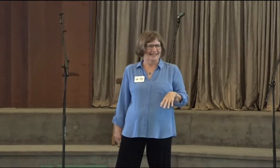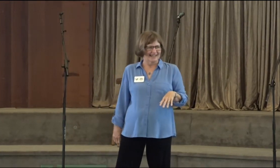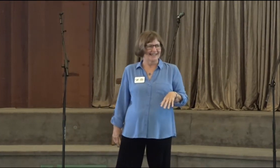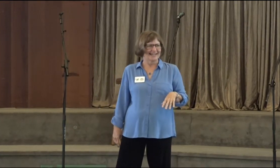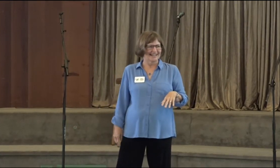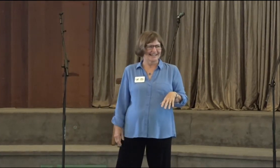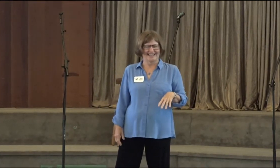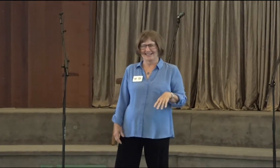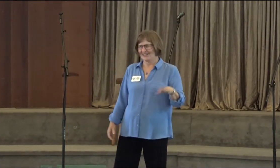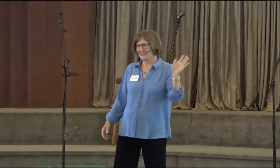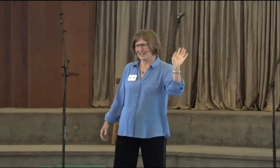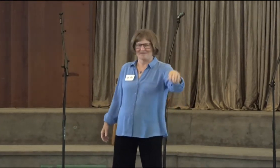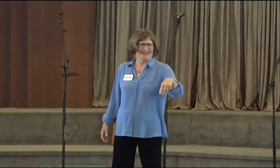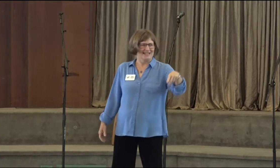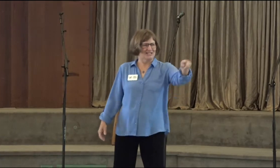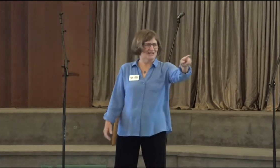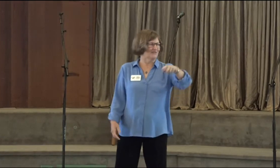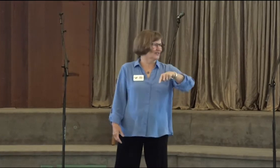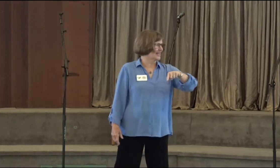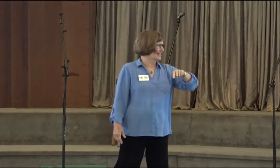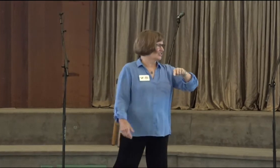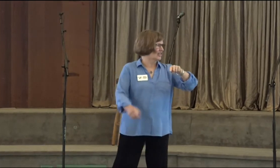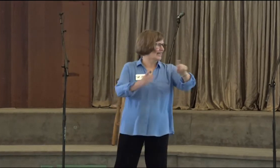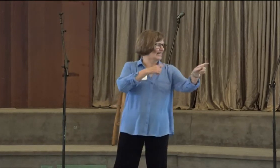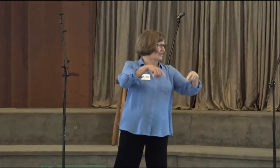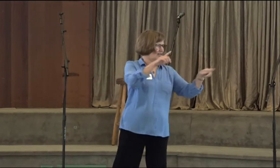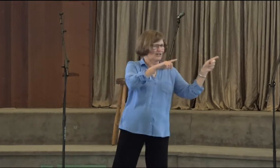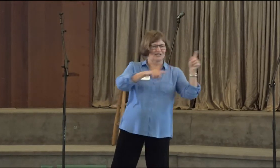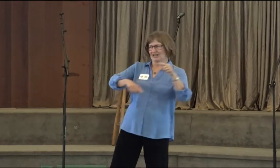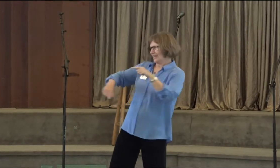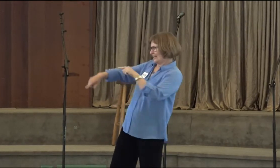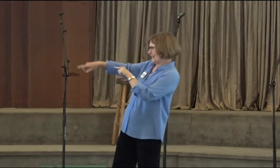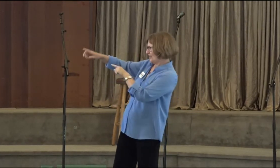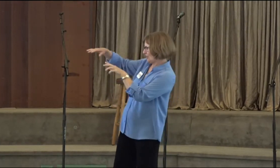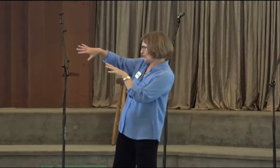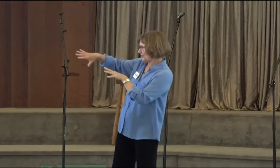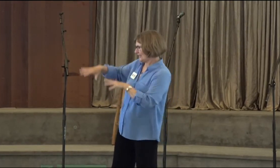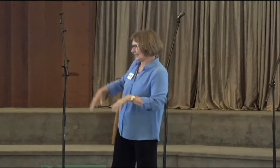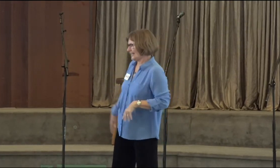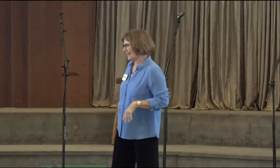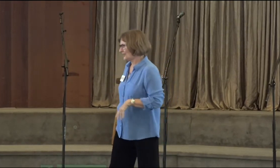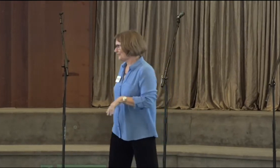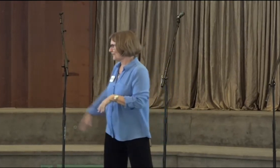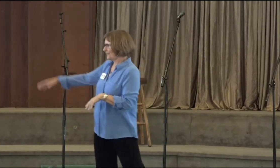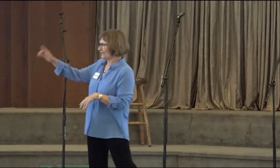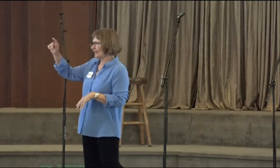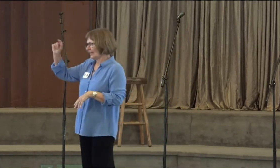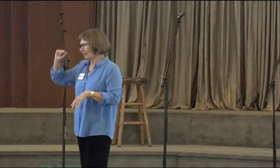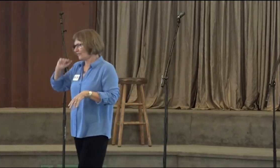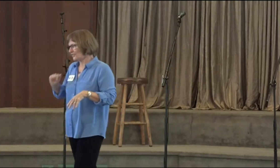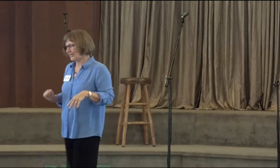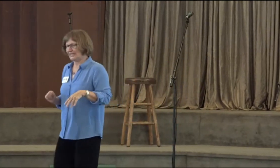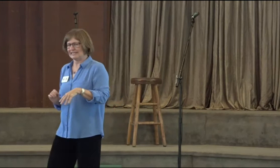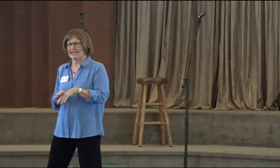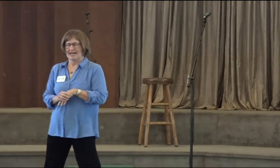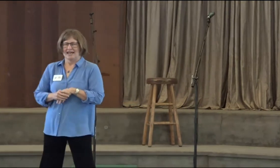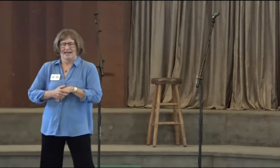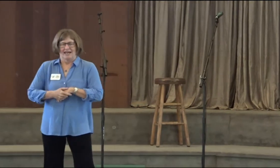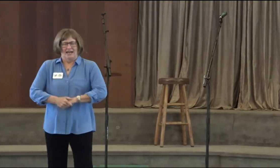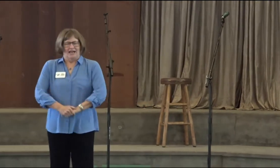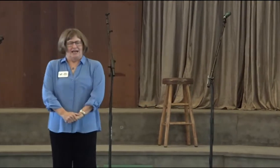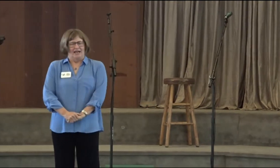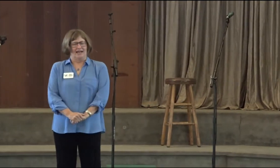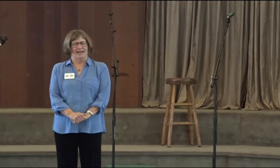Yeah, yeah, a long time. Jennifer and Jane are co-leading that now. Yeah. Jane is.